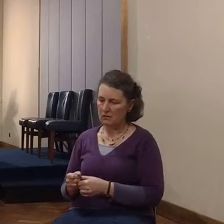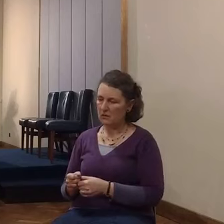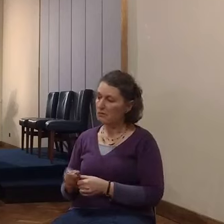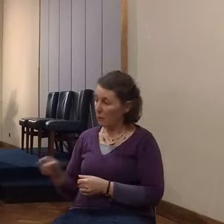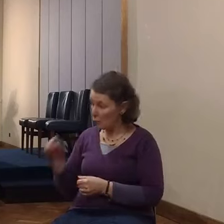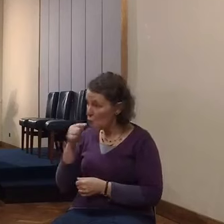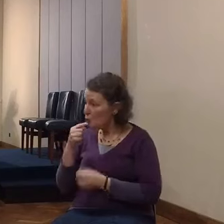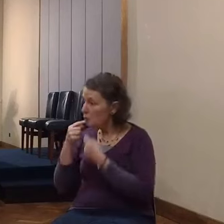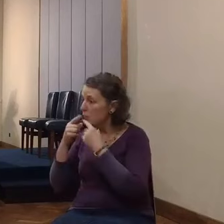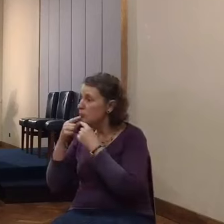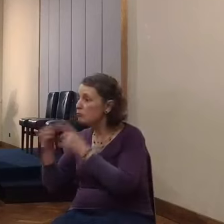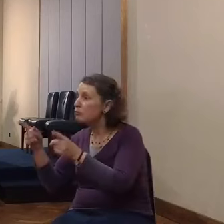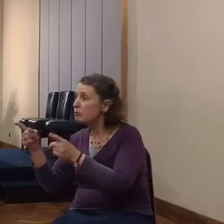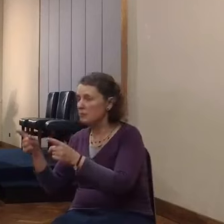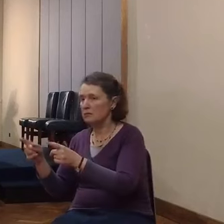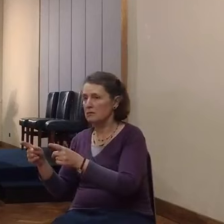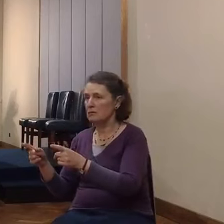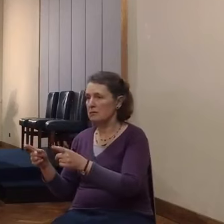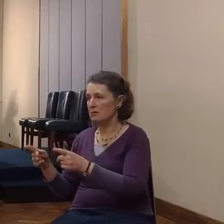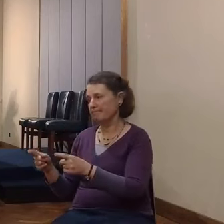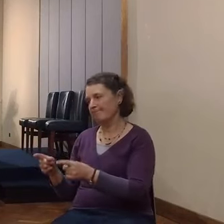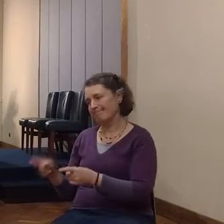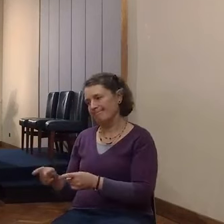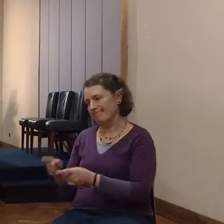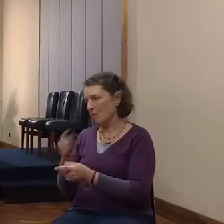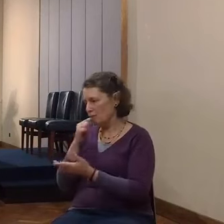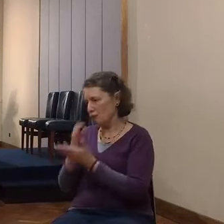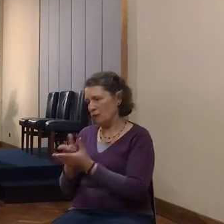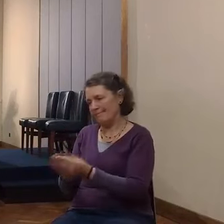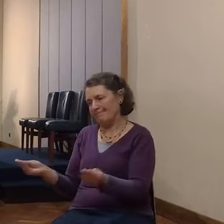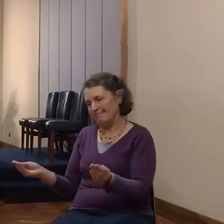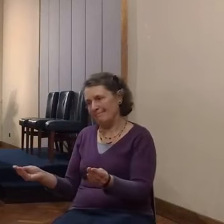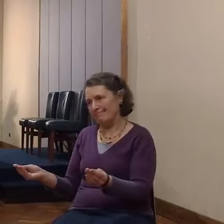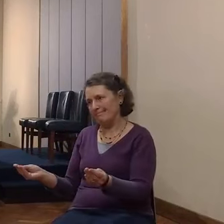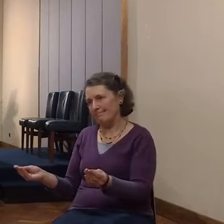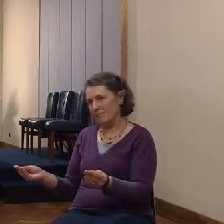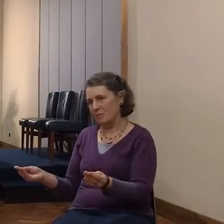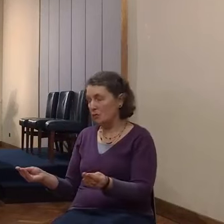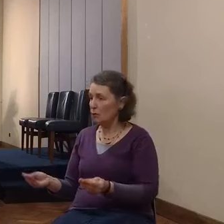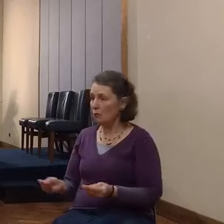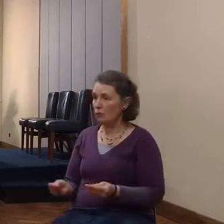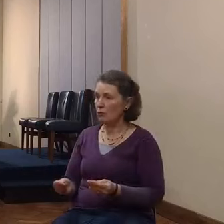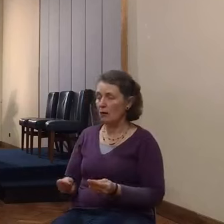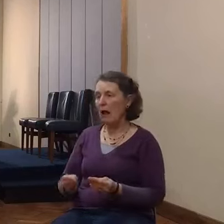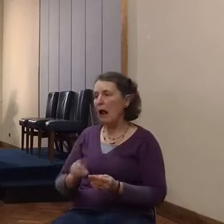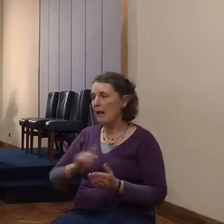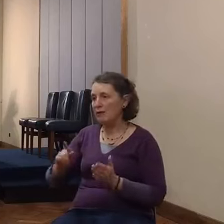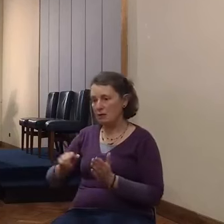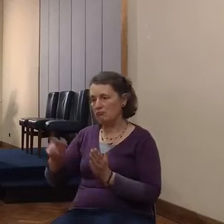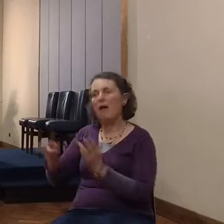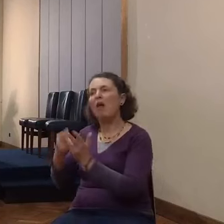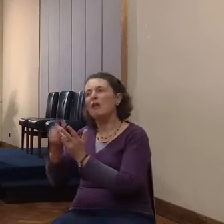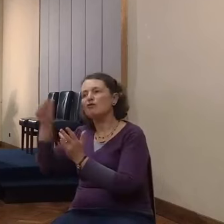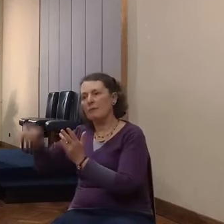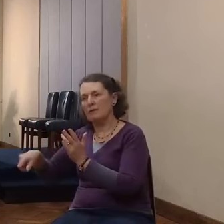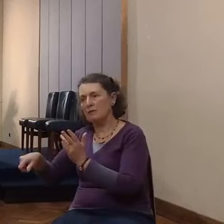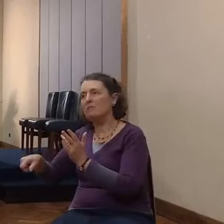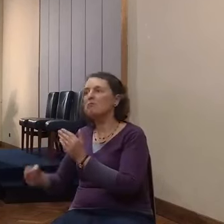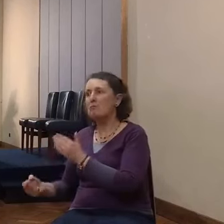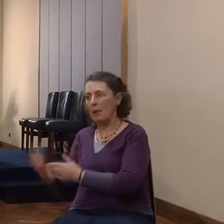So it was done. And that's how it fell out in a subsequent chapter, and those lives were preserved.